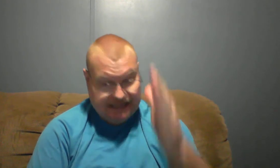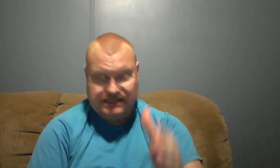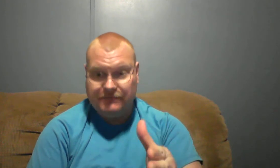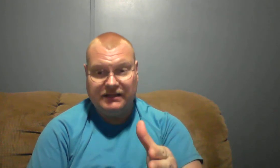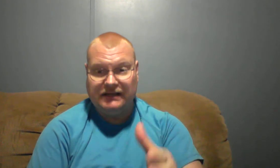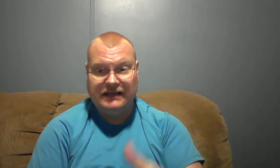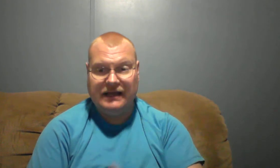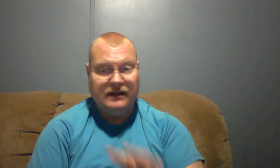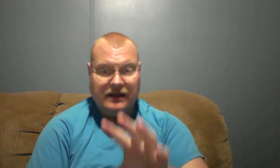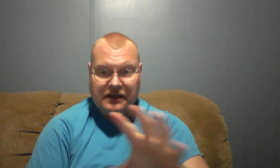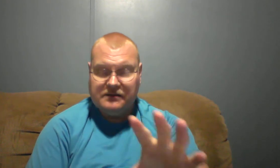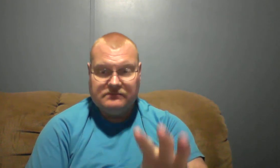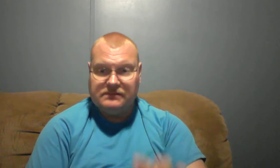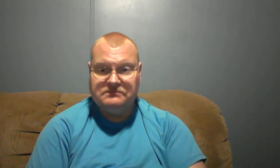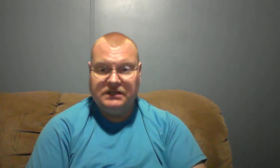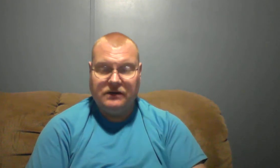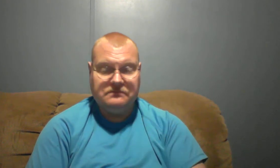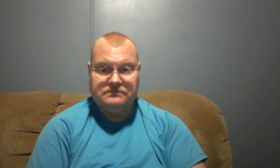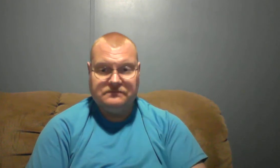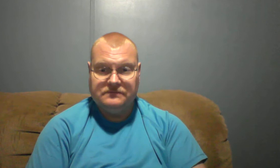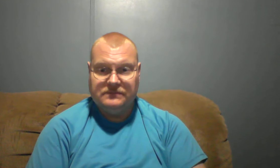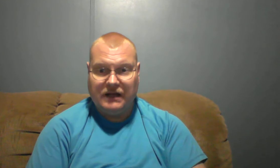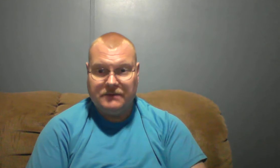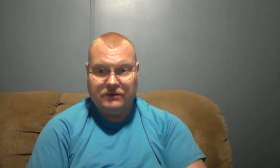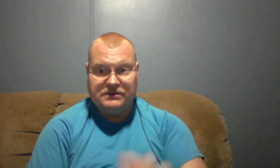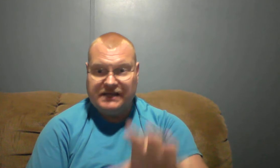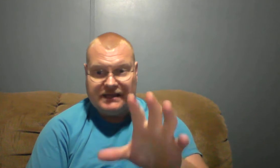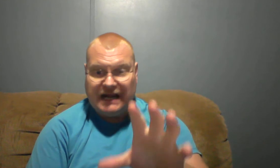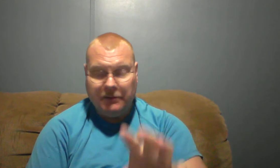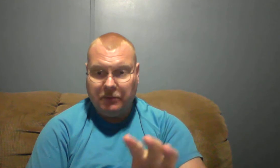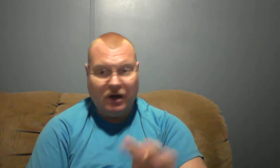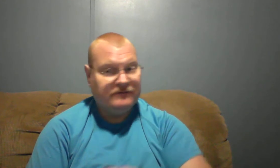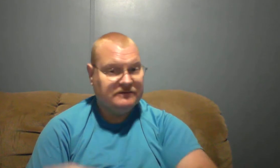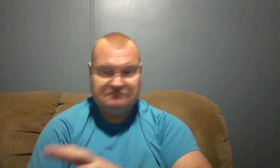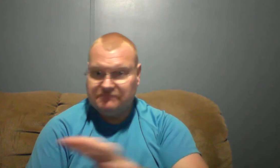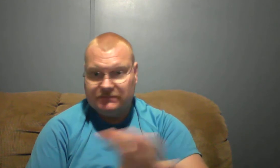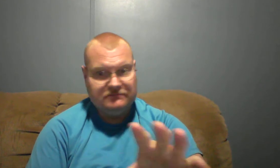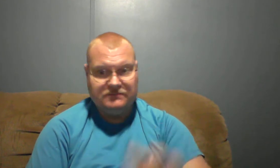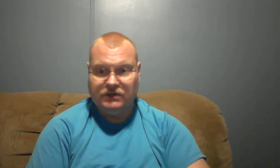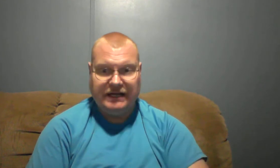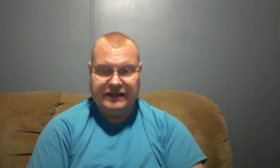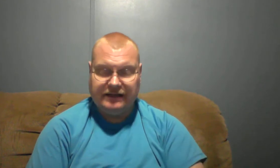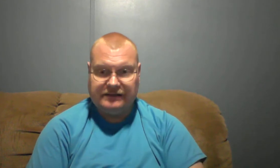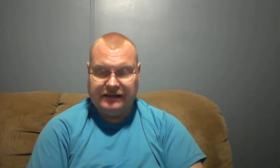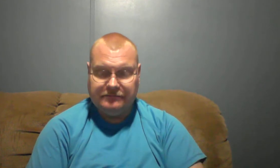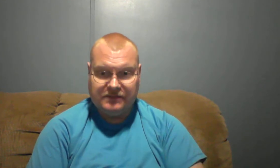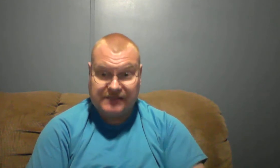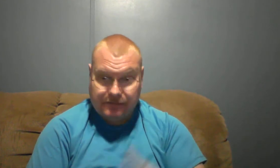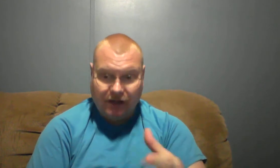something like that you know I'm not going to say that I'm a prophet or anything like that because I'm not